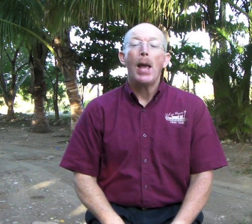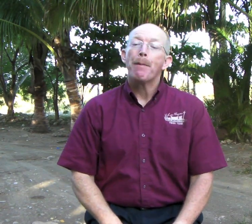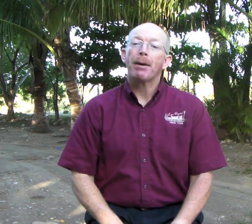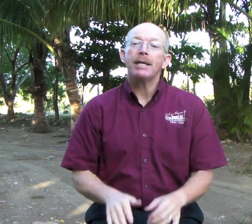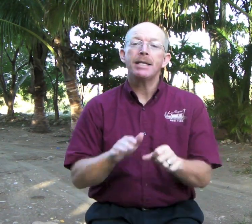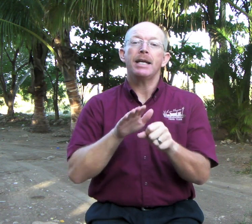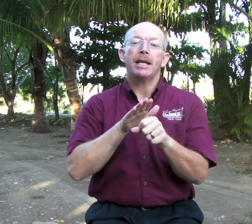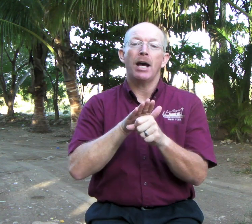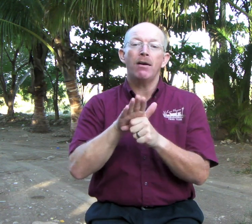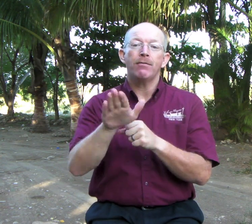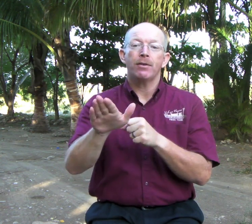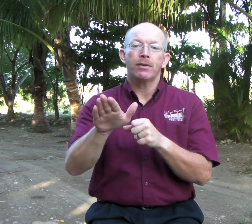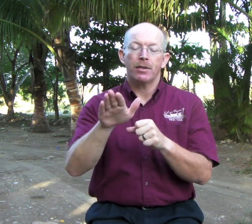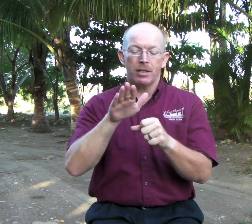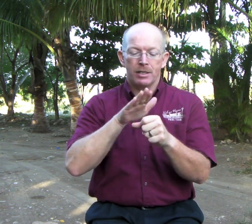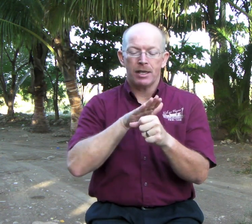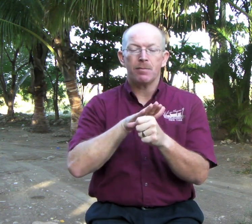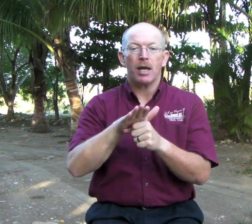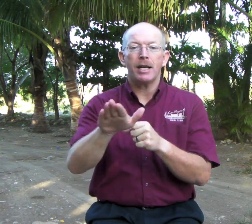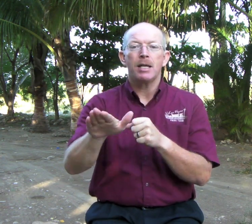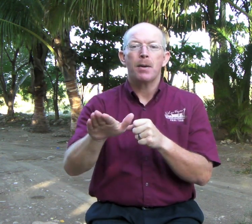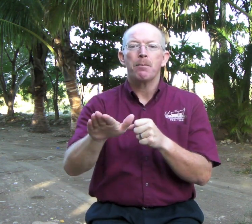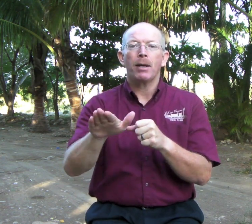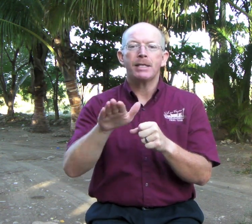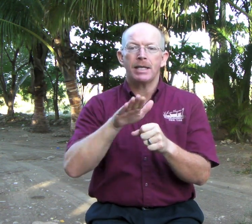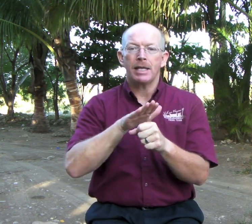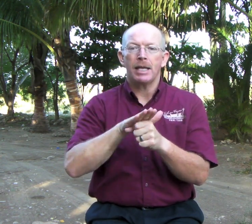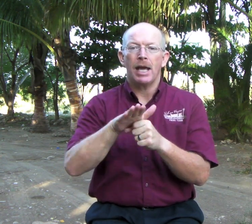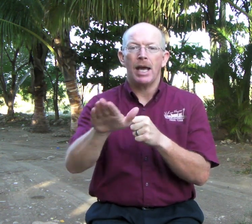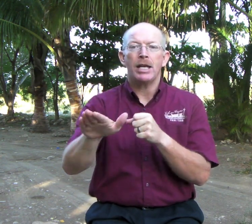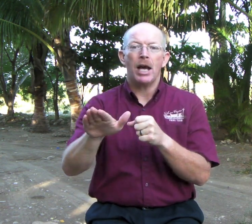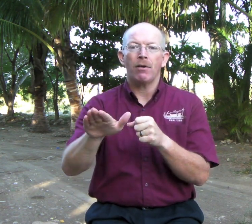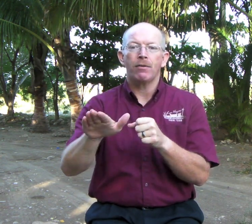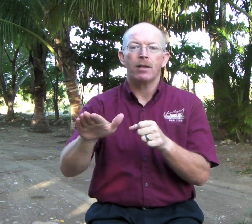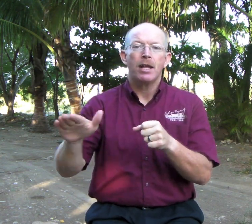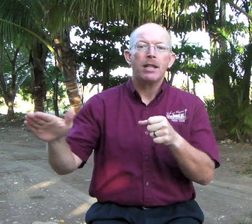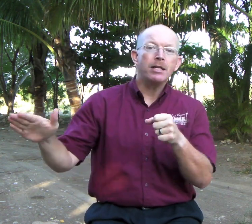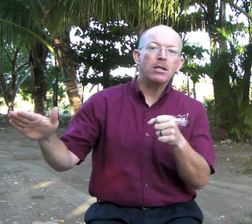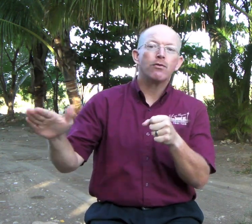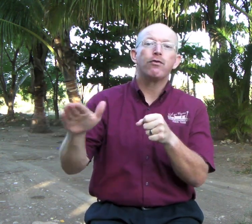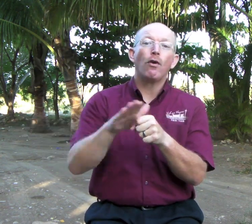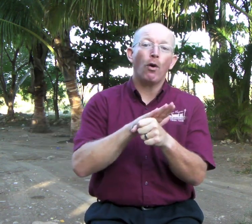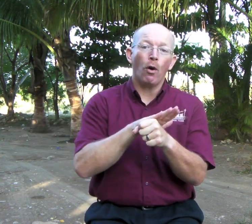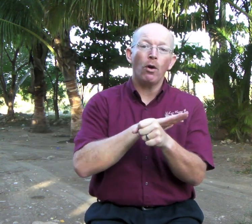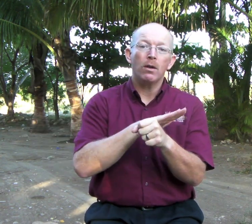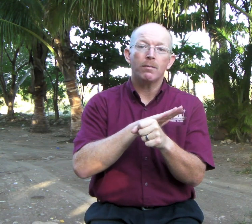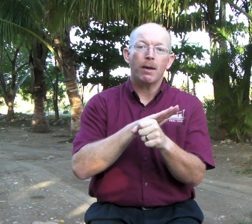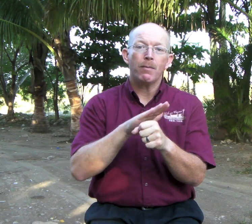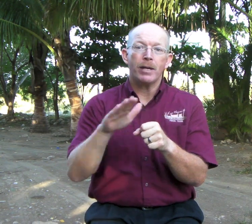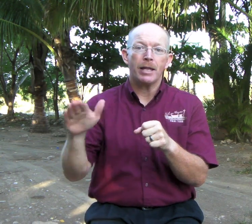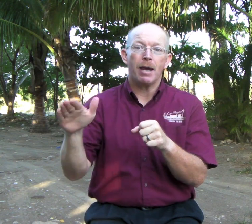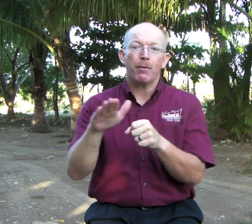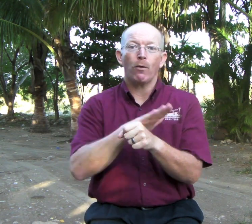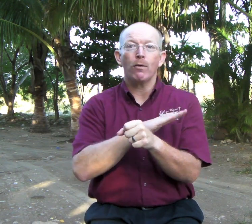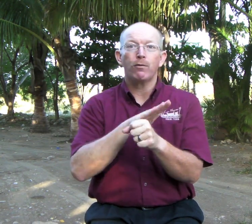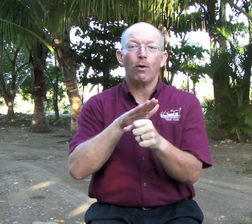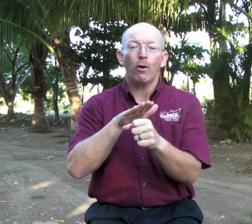Plenty and enough. The same sign. Plenty. Enough. This is full. Maybe we did that before. Full.